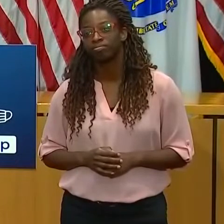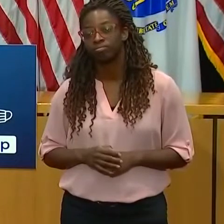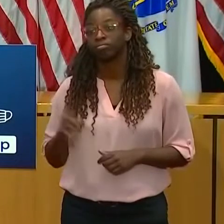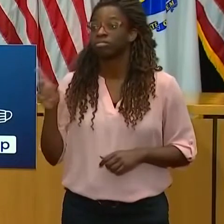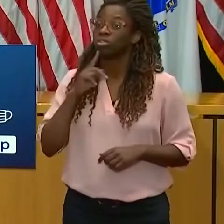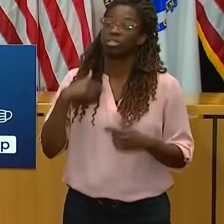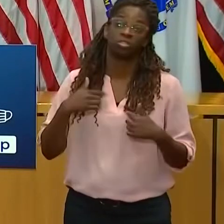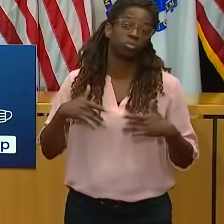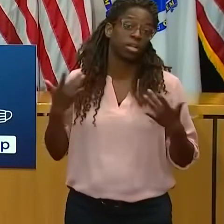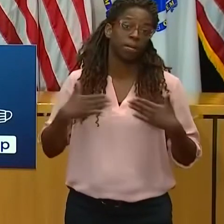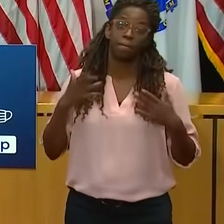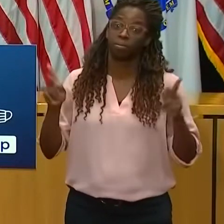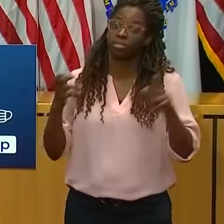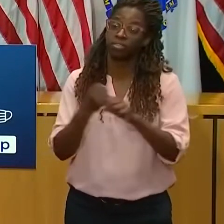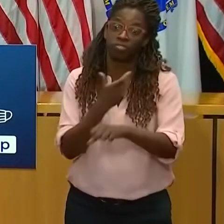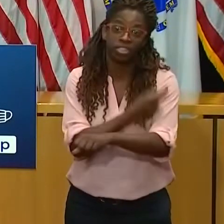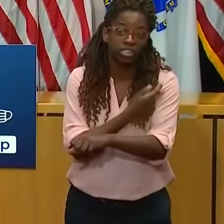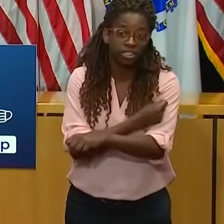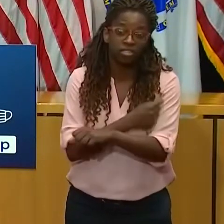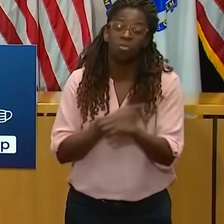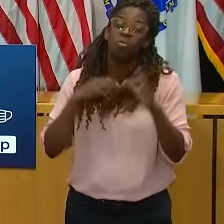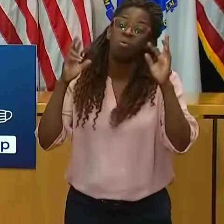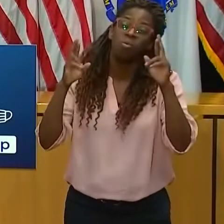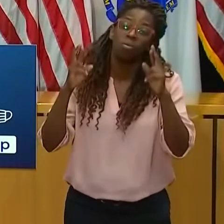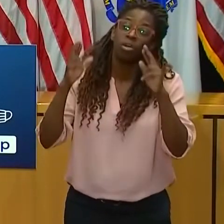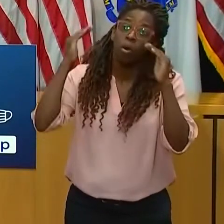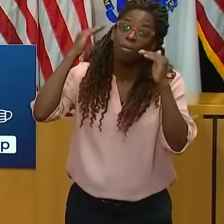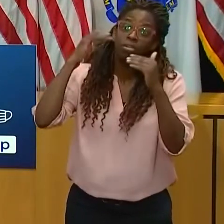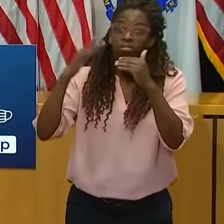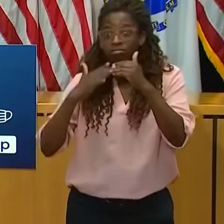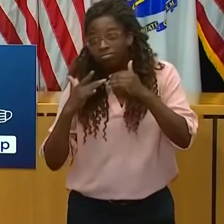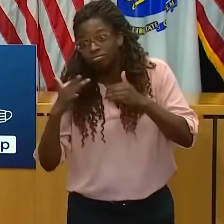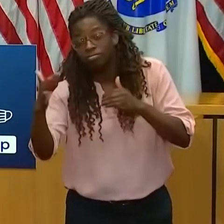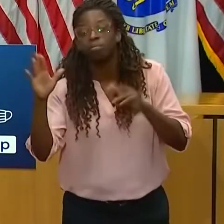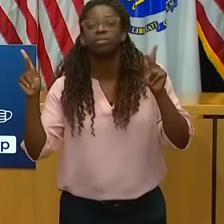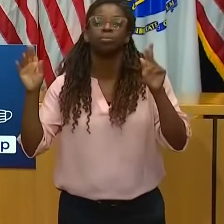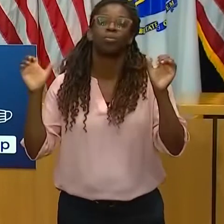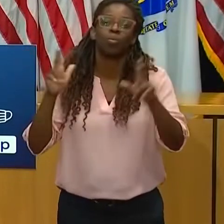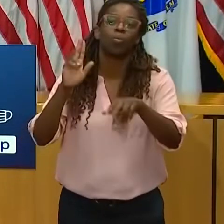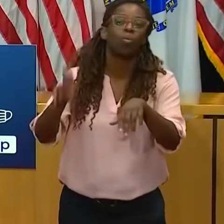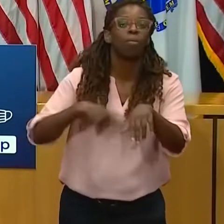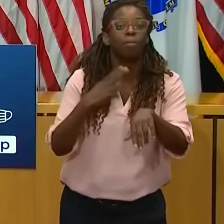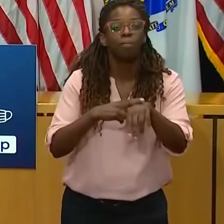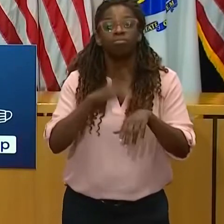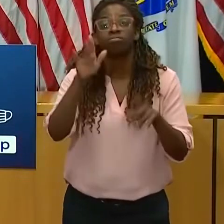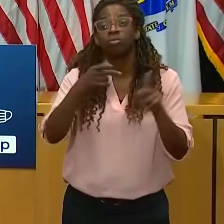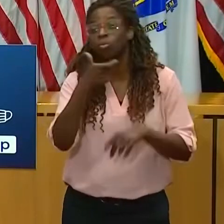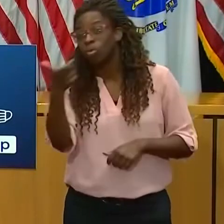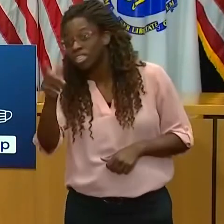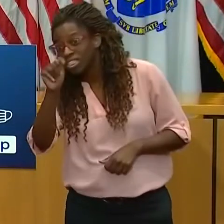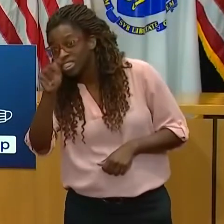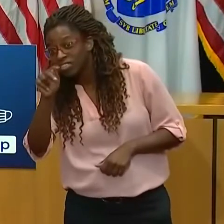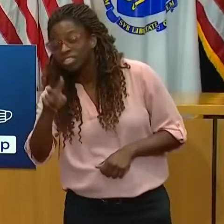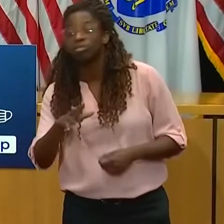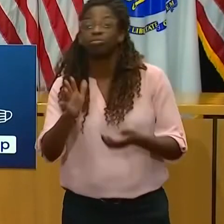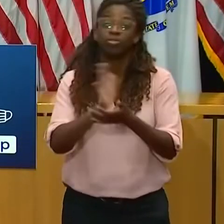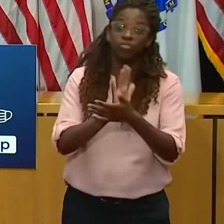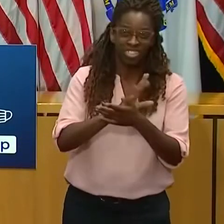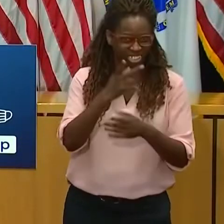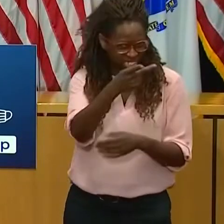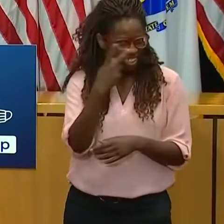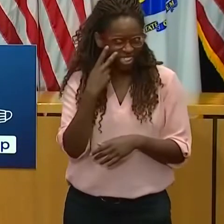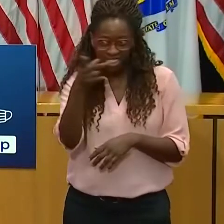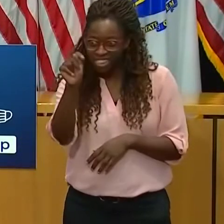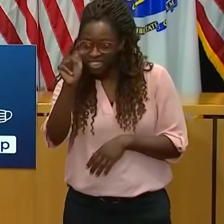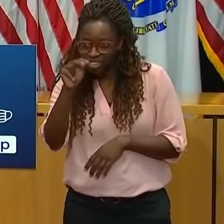normal around here. I'm sure that the videos and the photos of healthcare workers being vaccinated across the country have given hope to